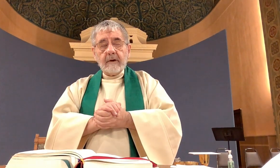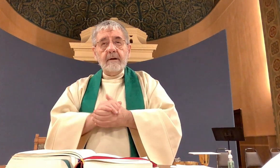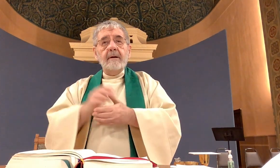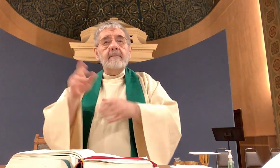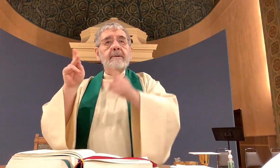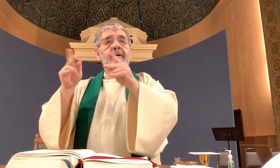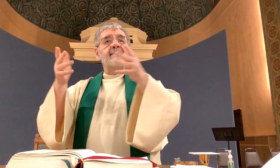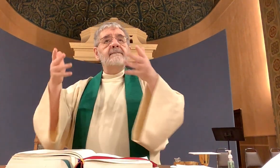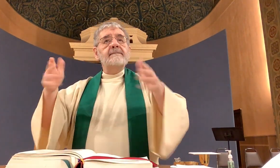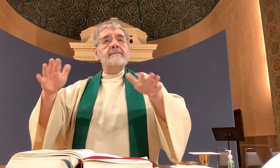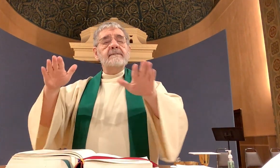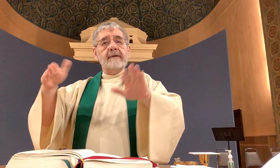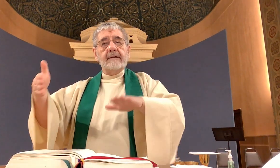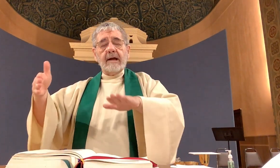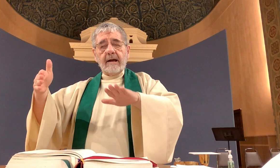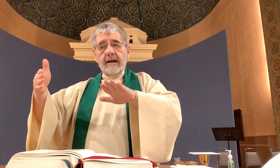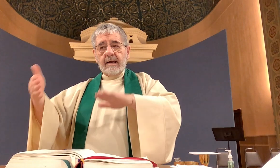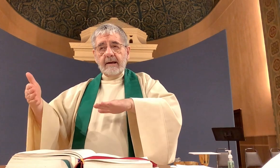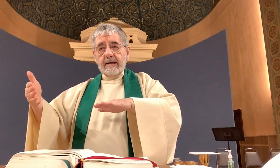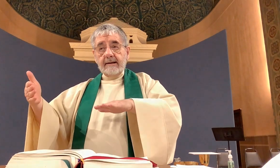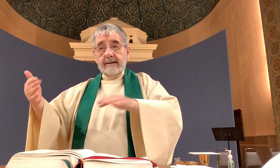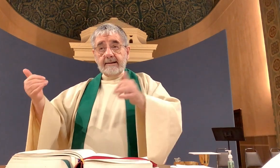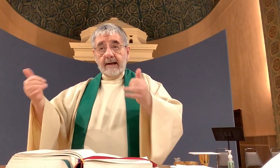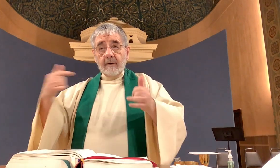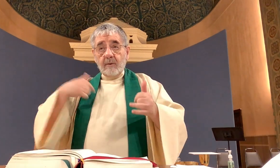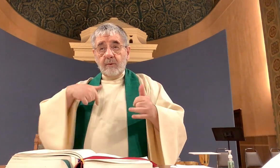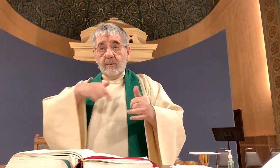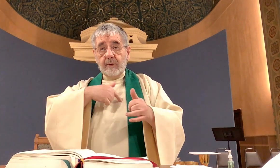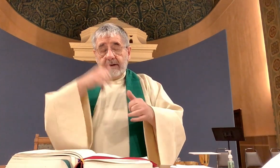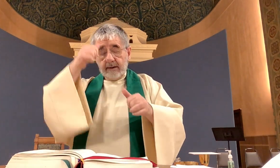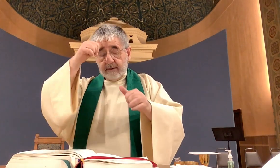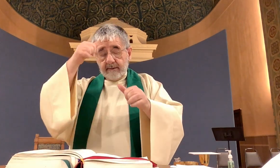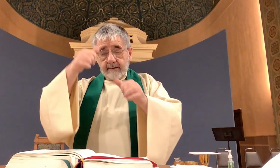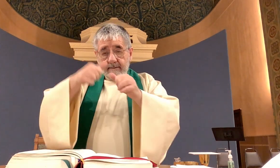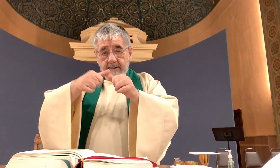for those that have passed we remember in our hearts